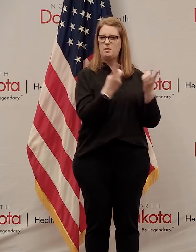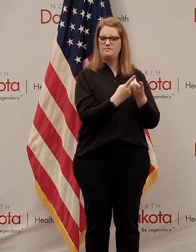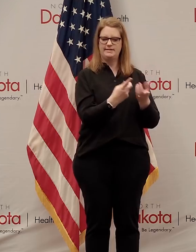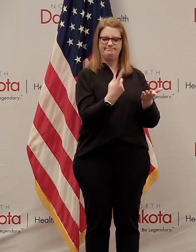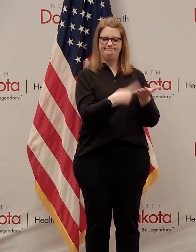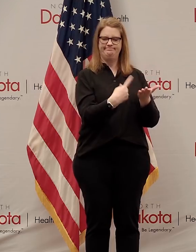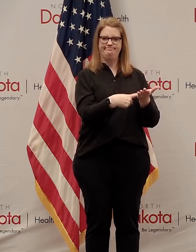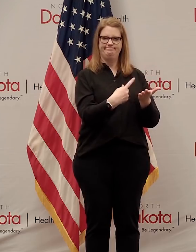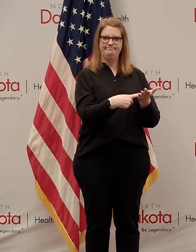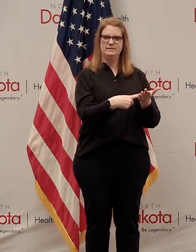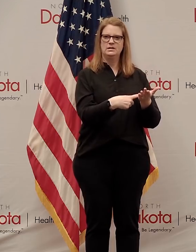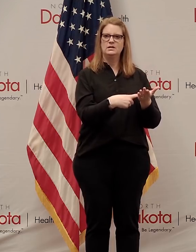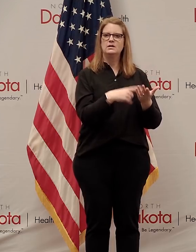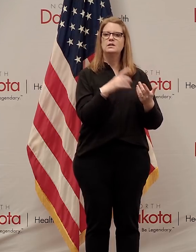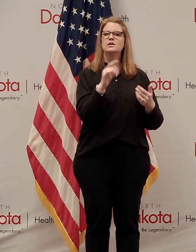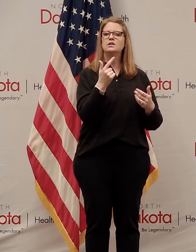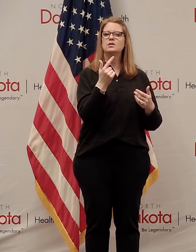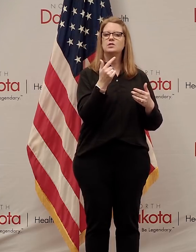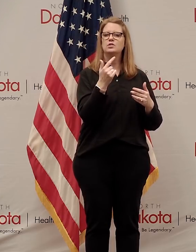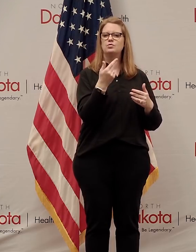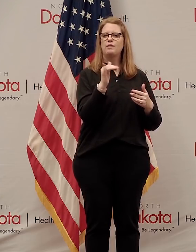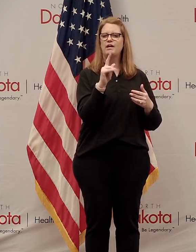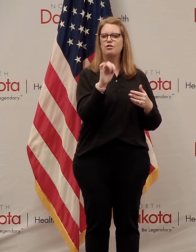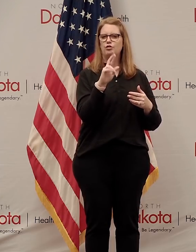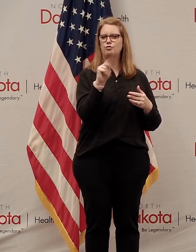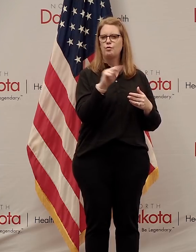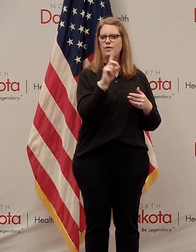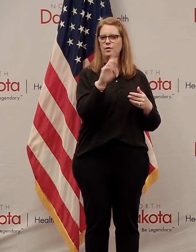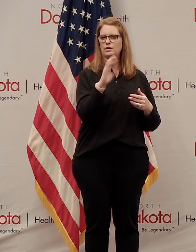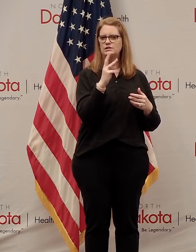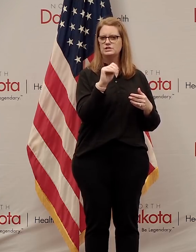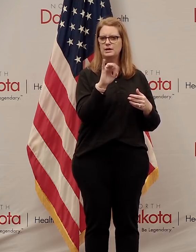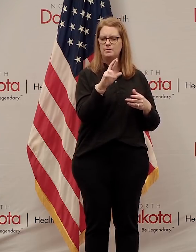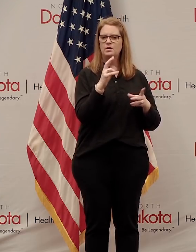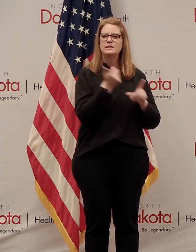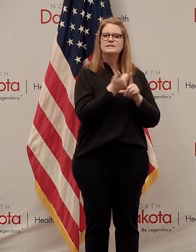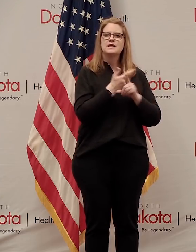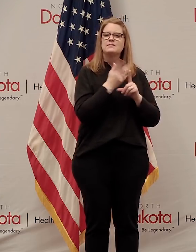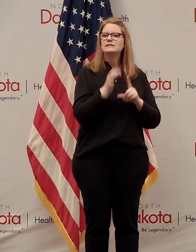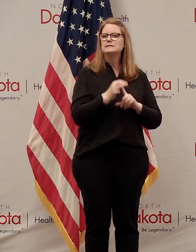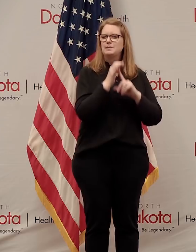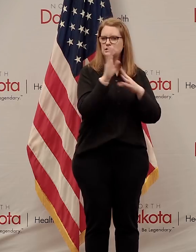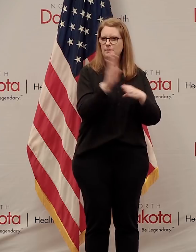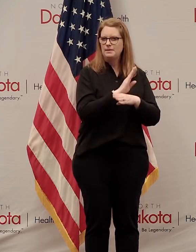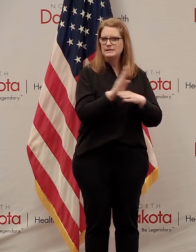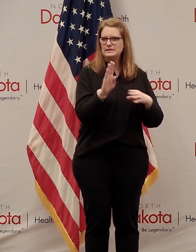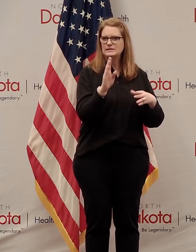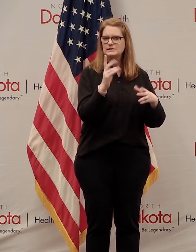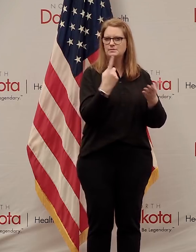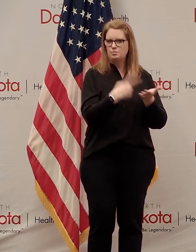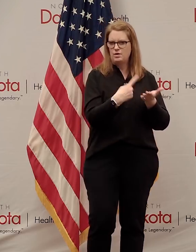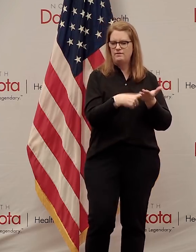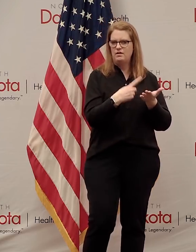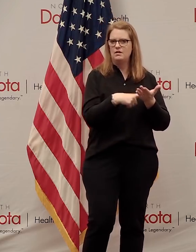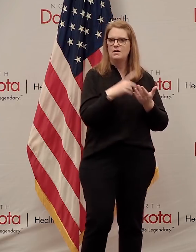The Department of Congress, Greater North Dakota Chamber, hosting a special business briefing this coming Thursday, April 30th.